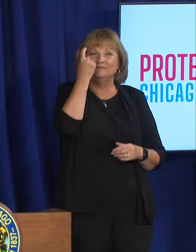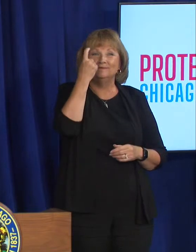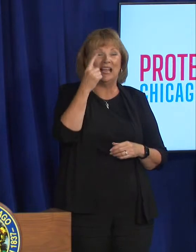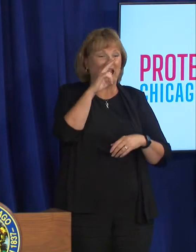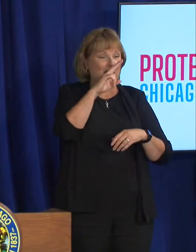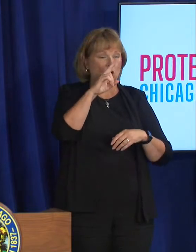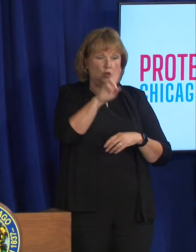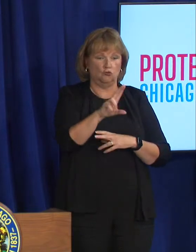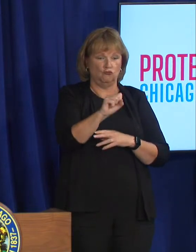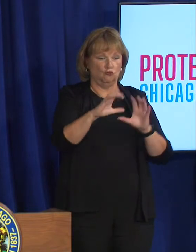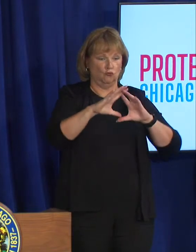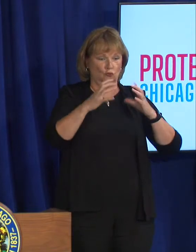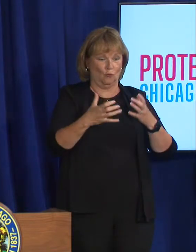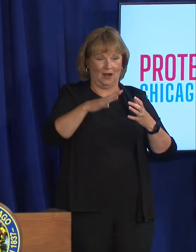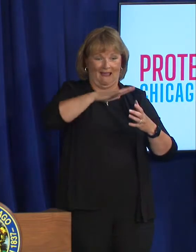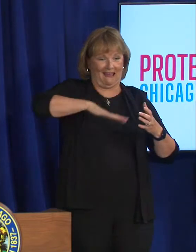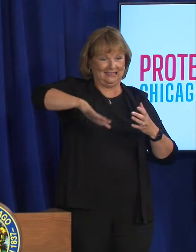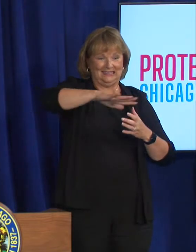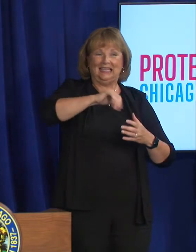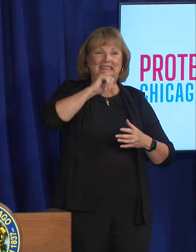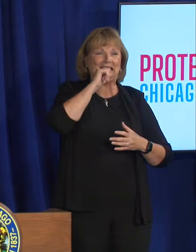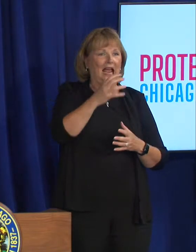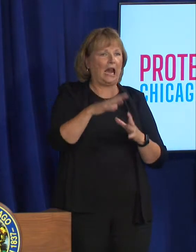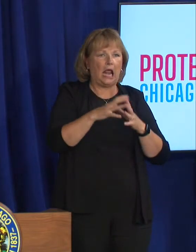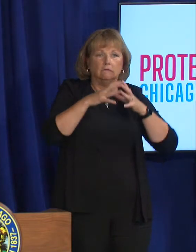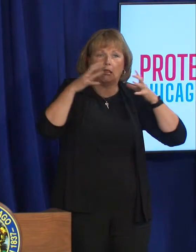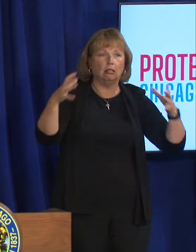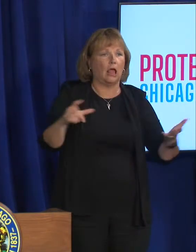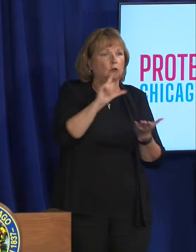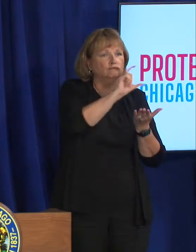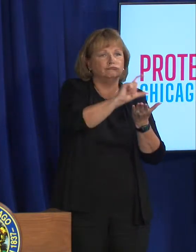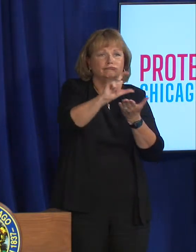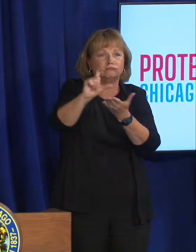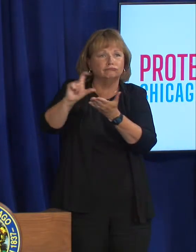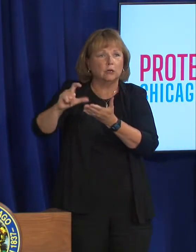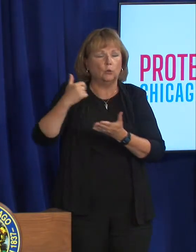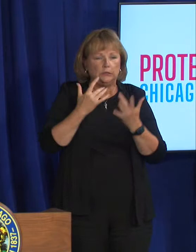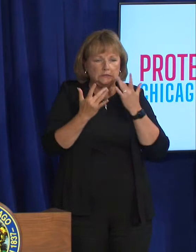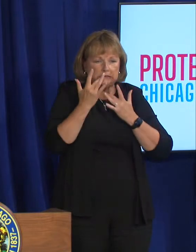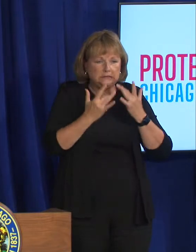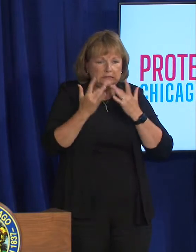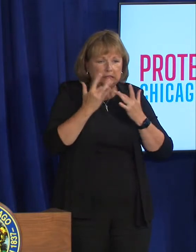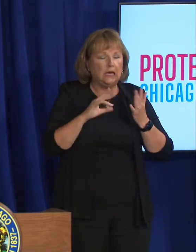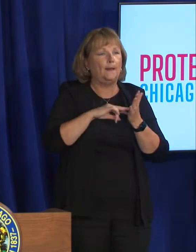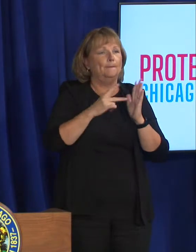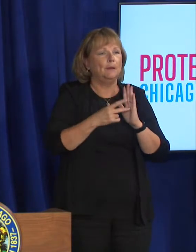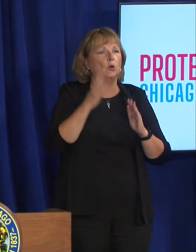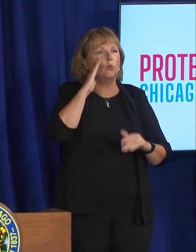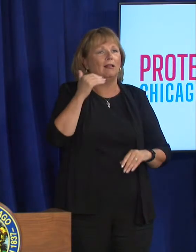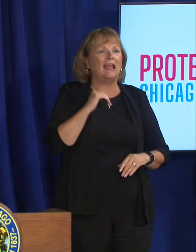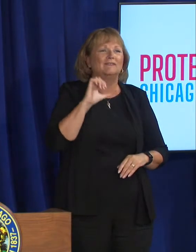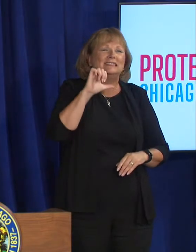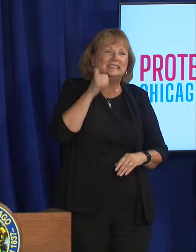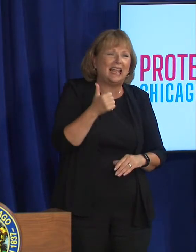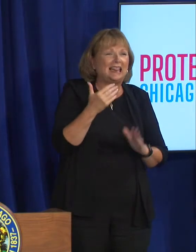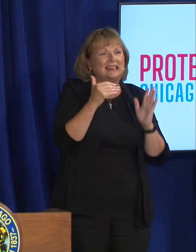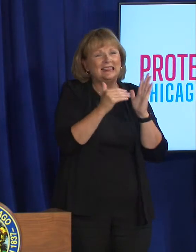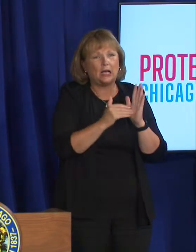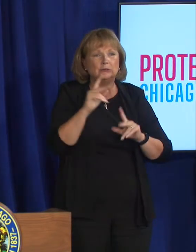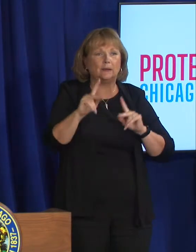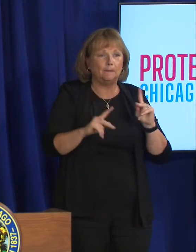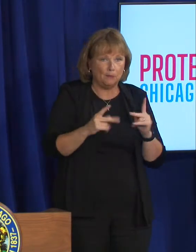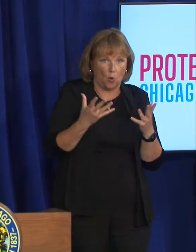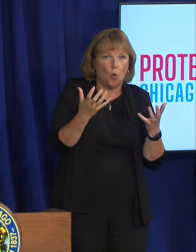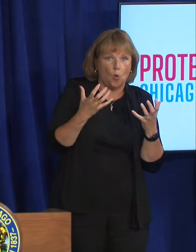national supply we will we will there will be tens of thousands of individuals that are eligible